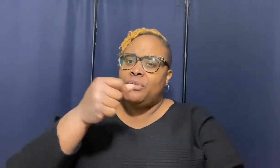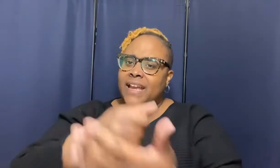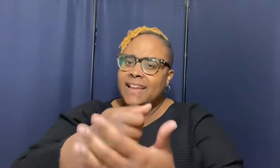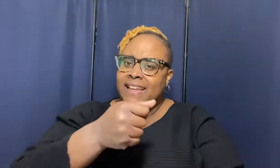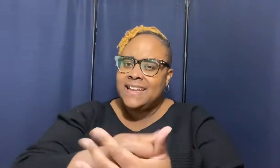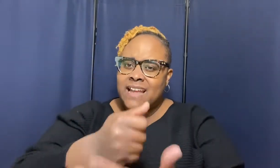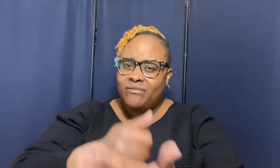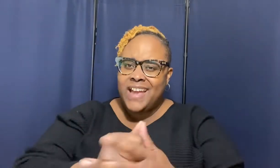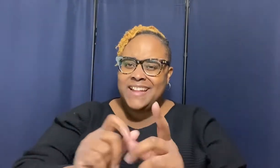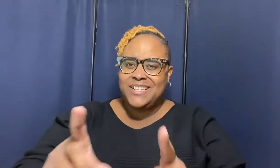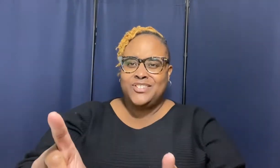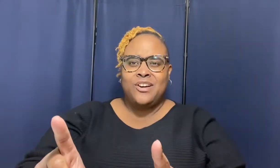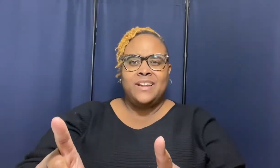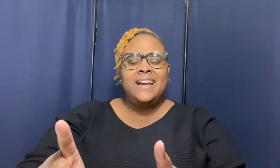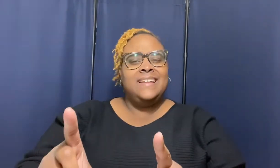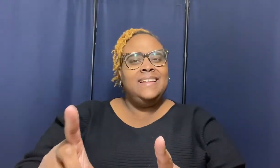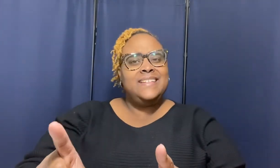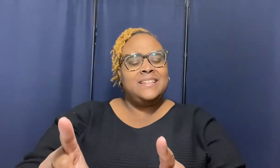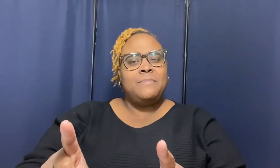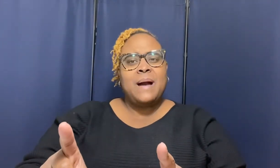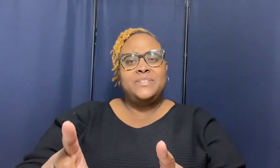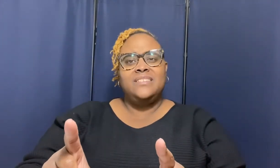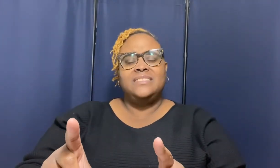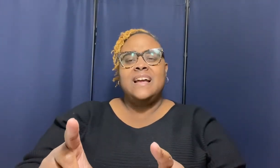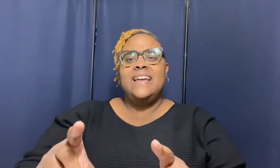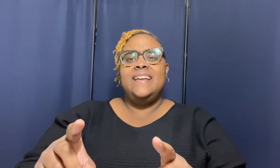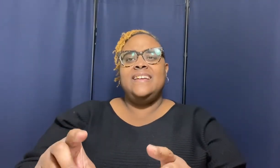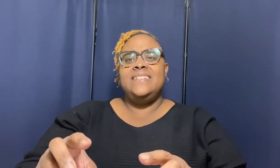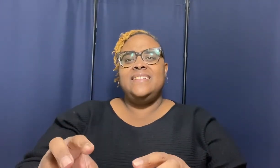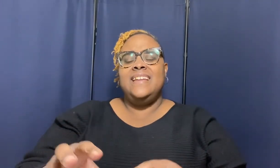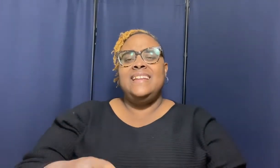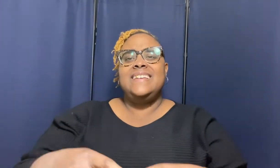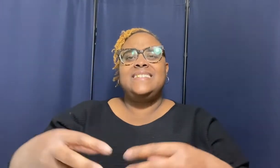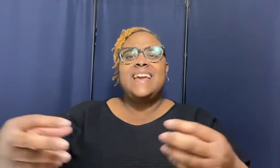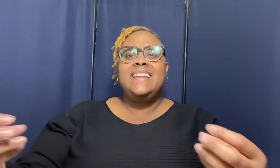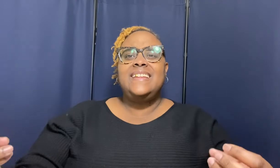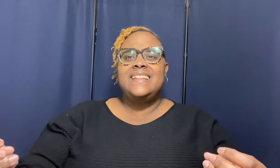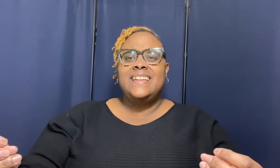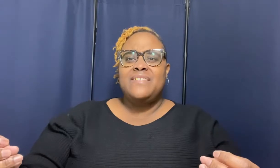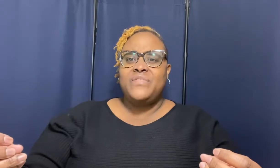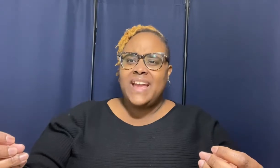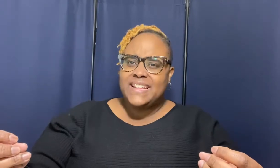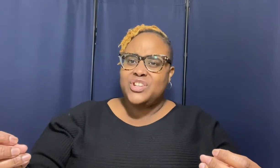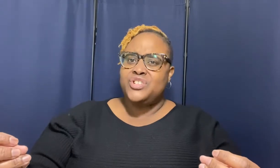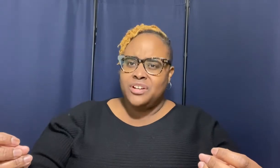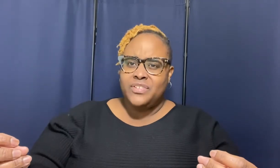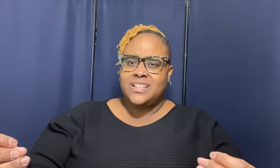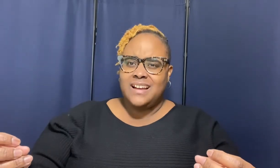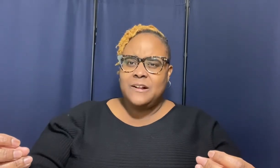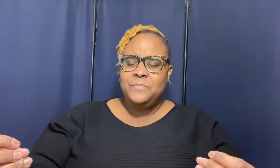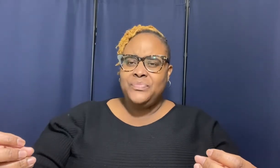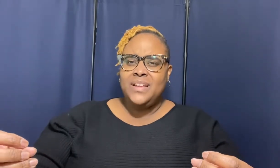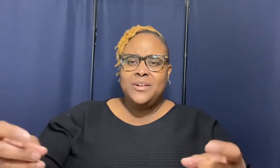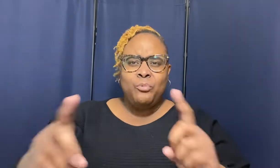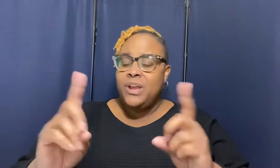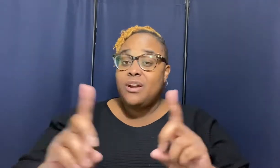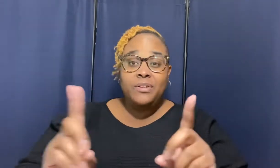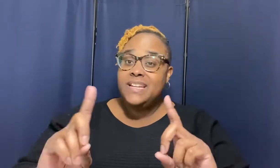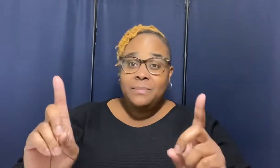ahead and get an advantage on but listen the bible tells us and let's say and get the advantage of us huh we don't need to be